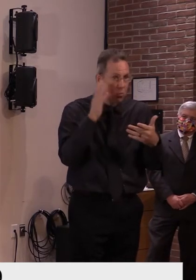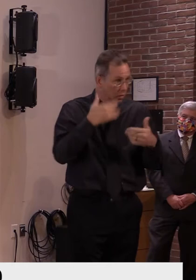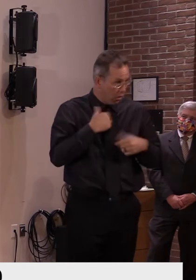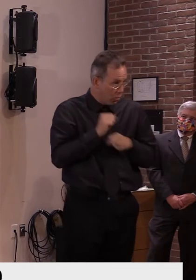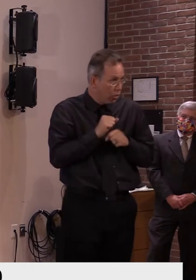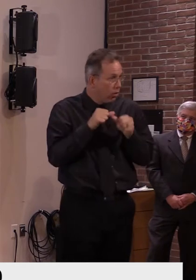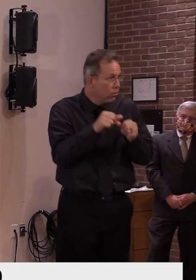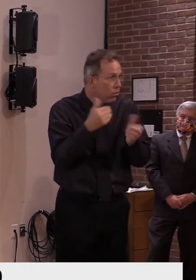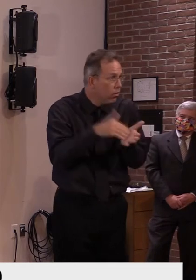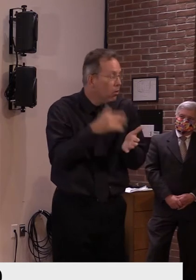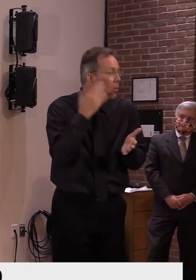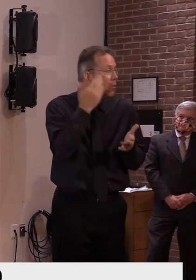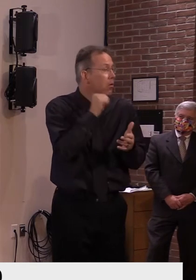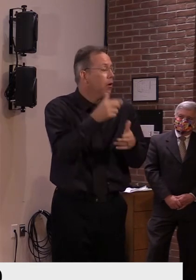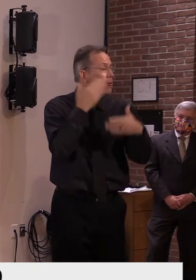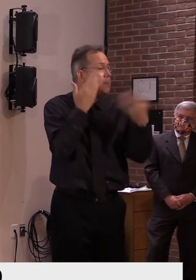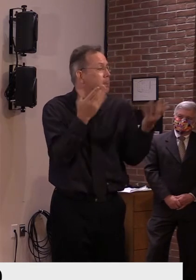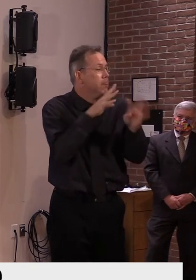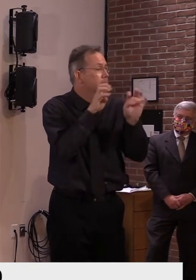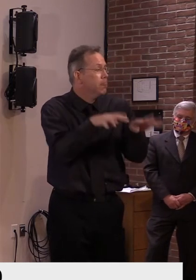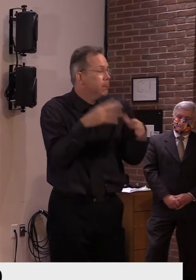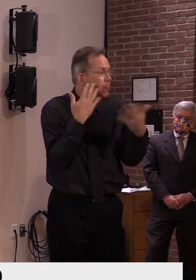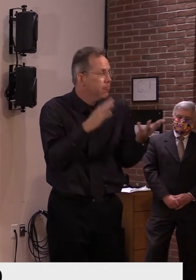all we can during these unusual times.